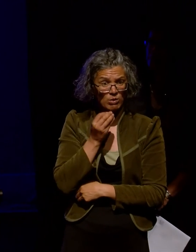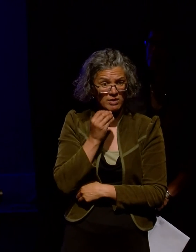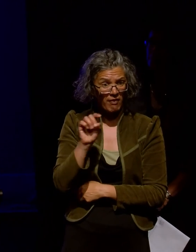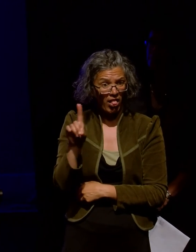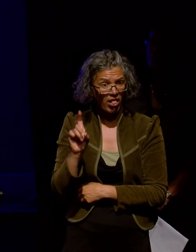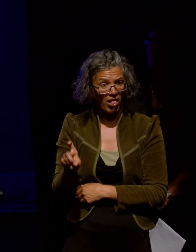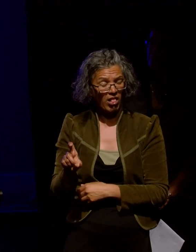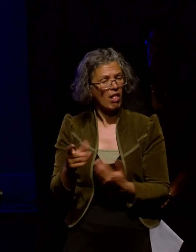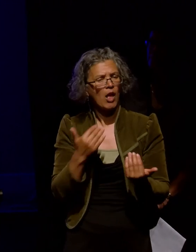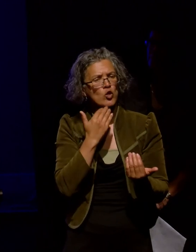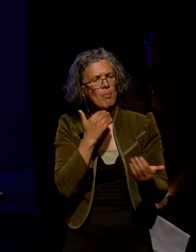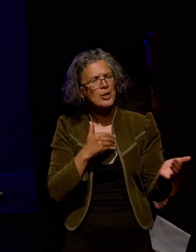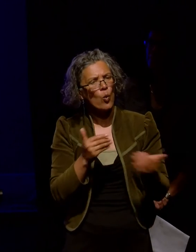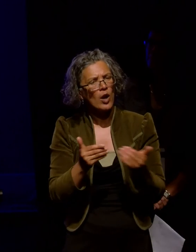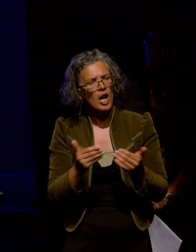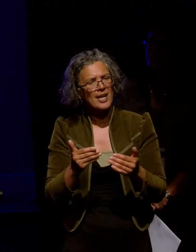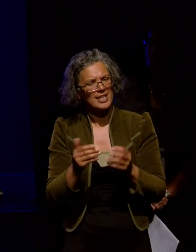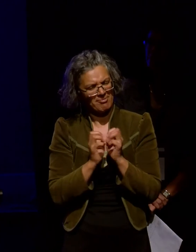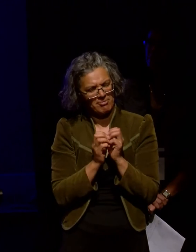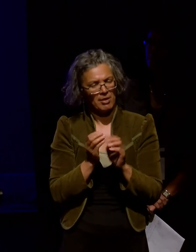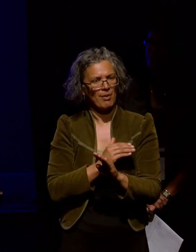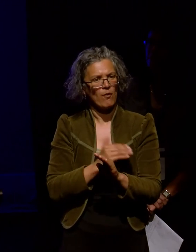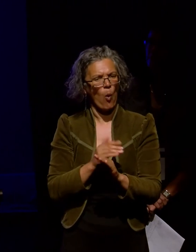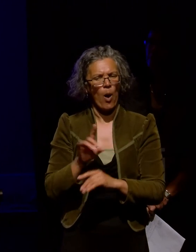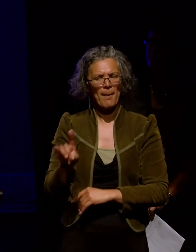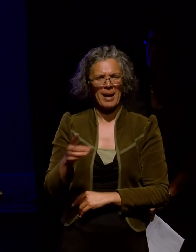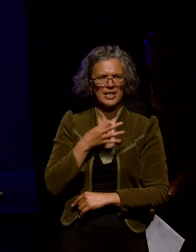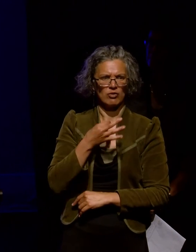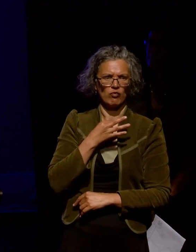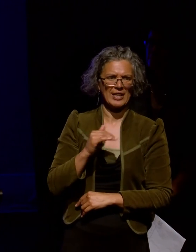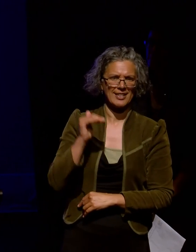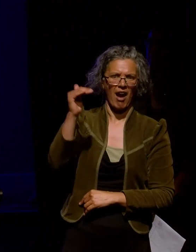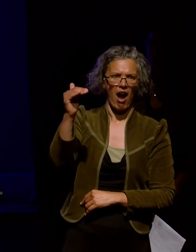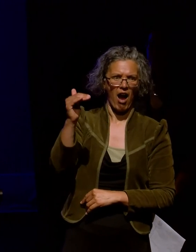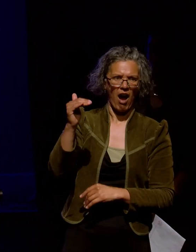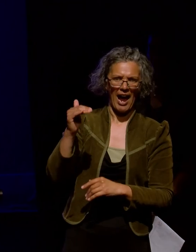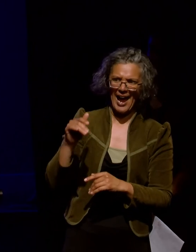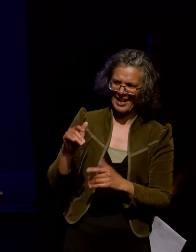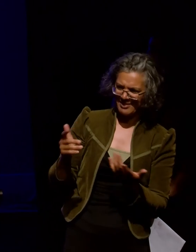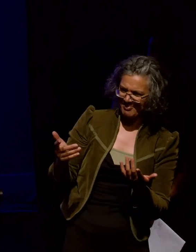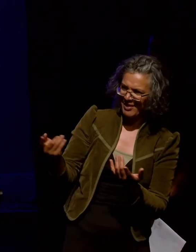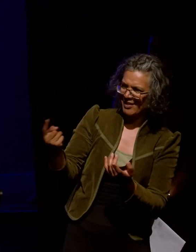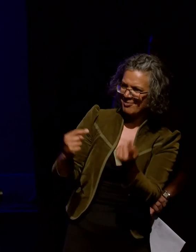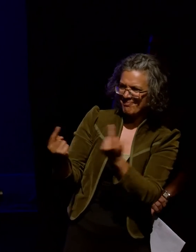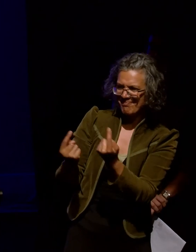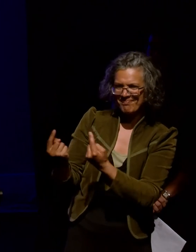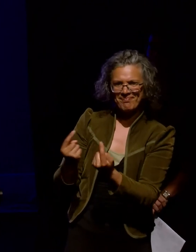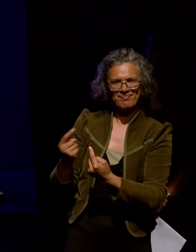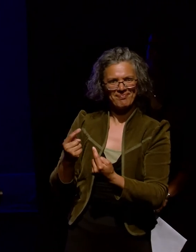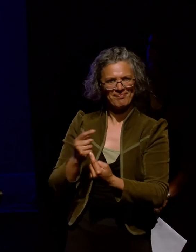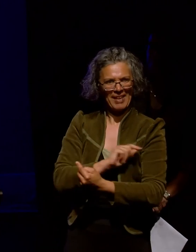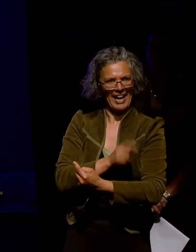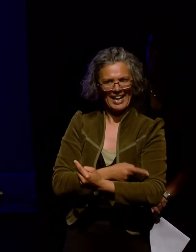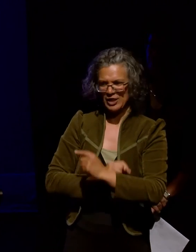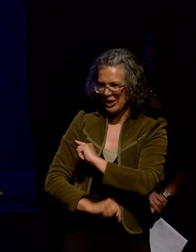requires very little organization in advance, but it's high risk, as it depends on the participants being energized and on the